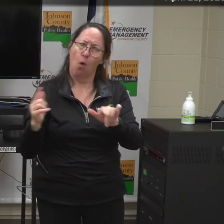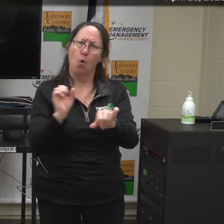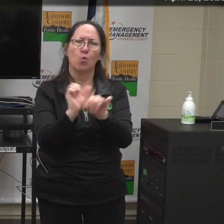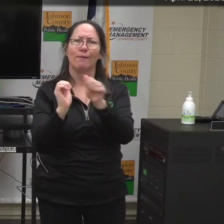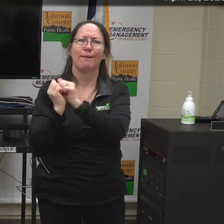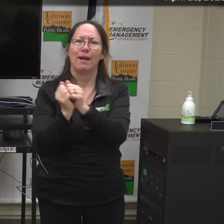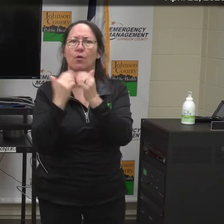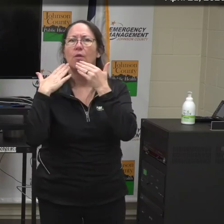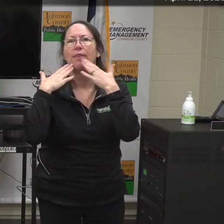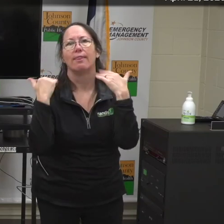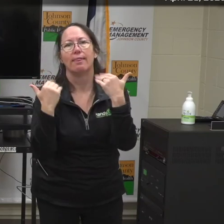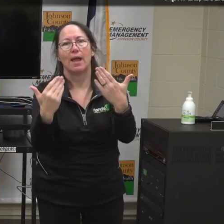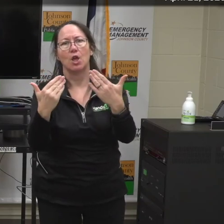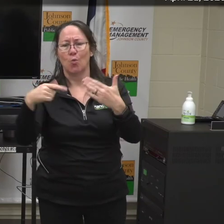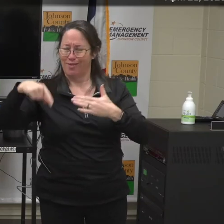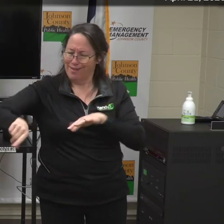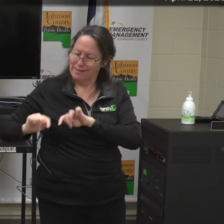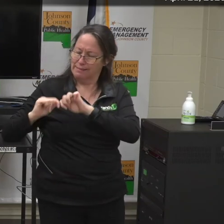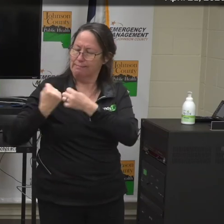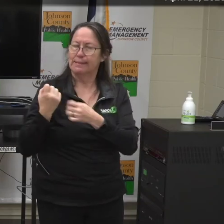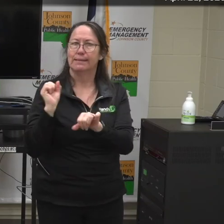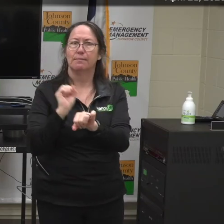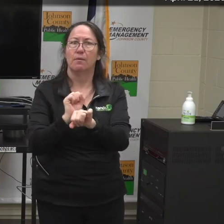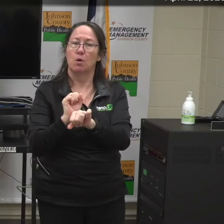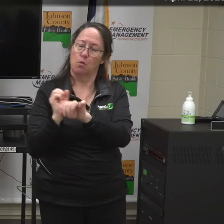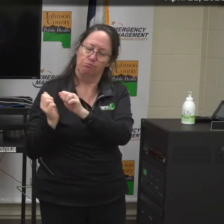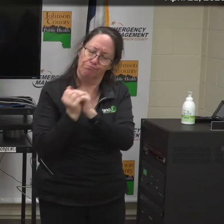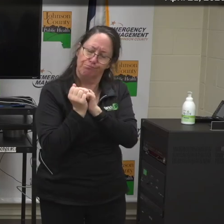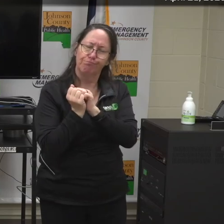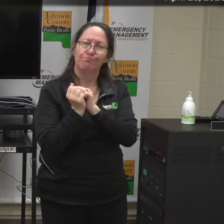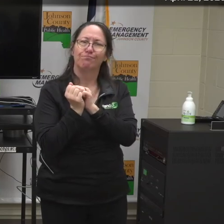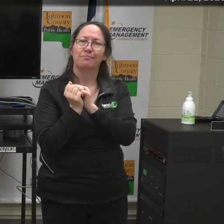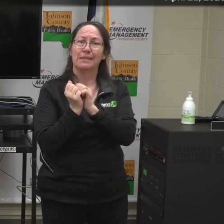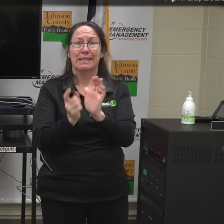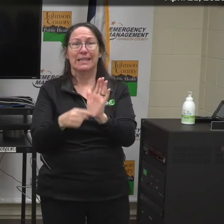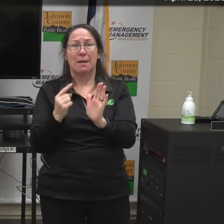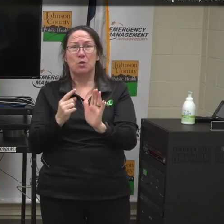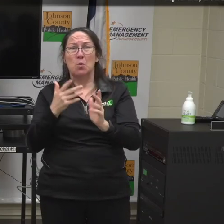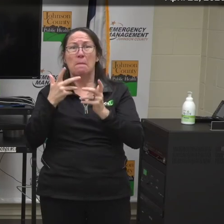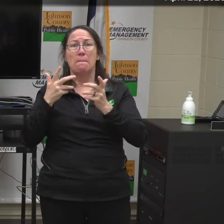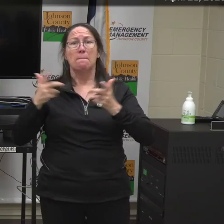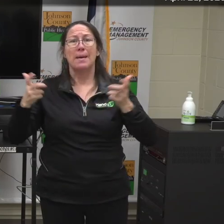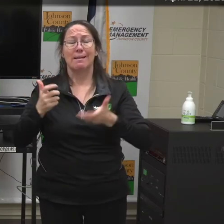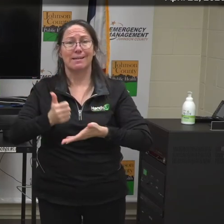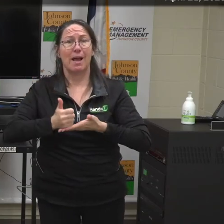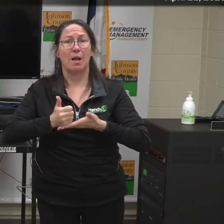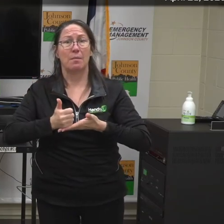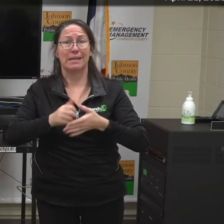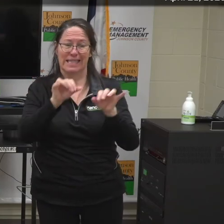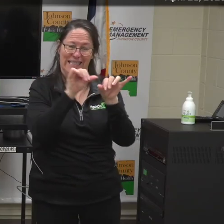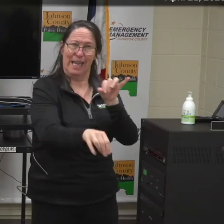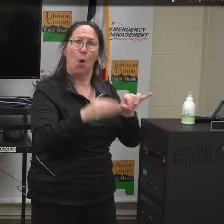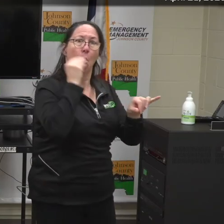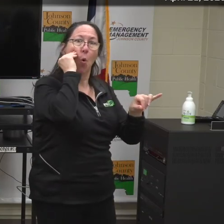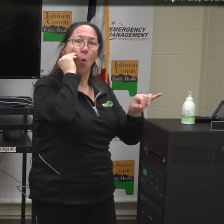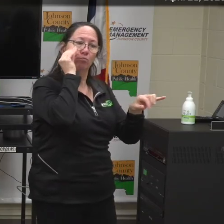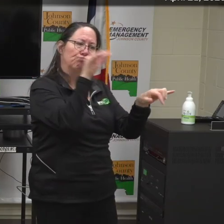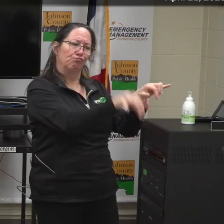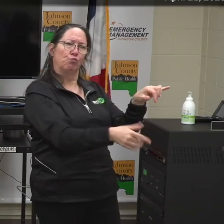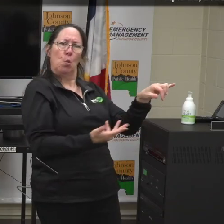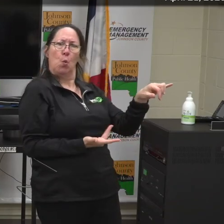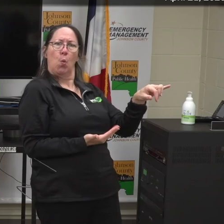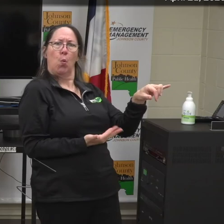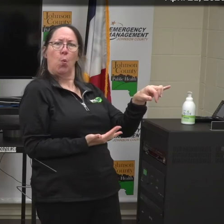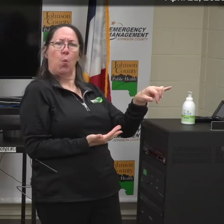we appreciate it. It's a team effort and we're all in this together, and sometimes your biggest contribution is just staying at home, hanging out until this